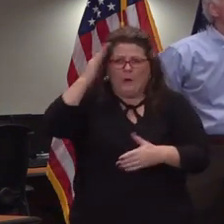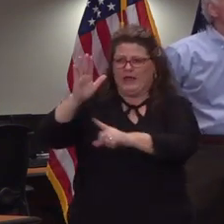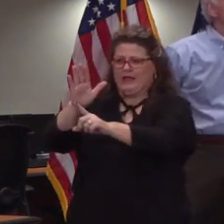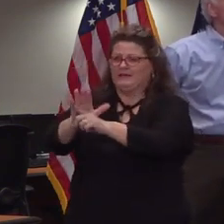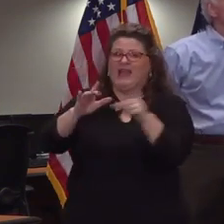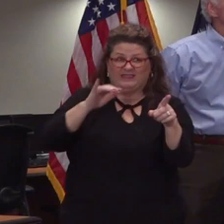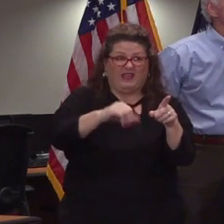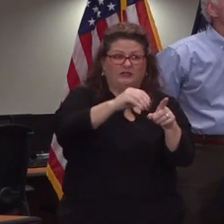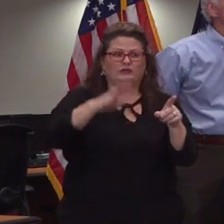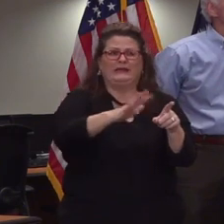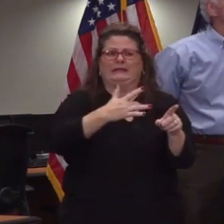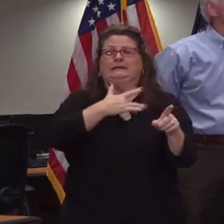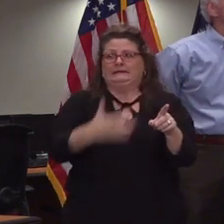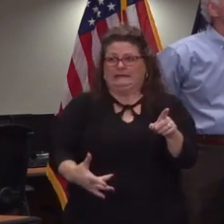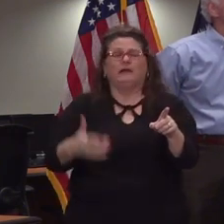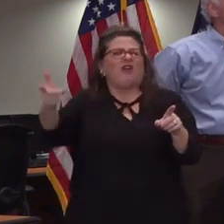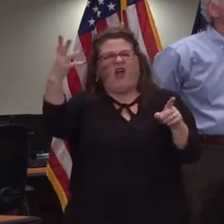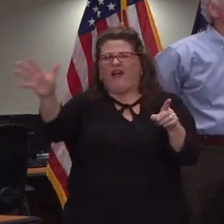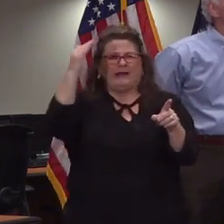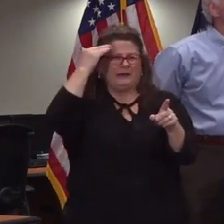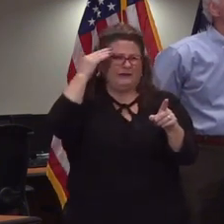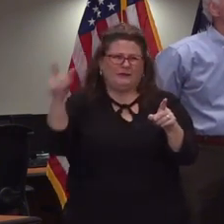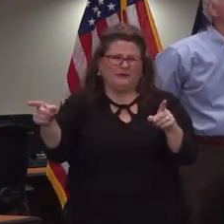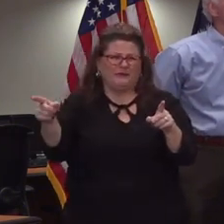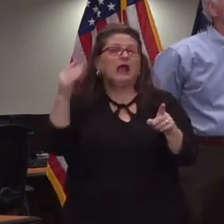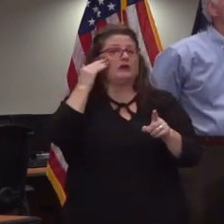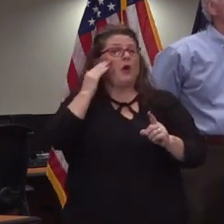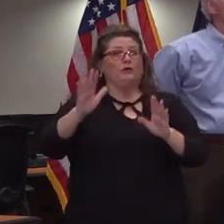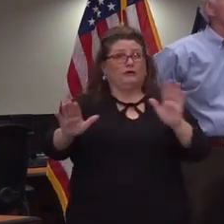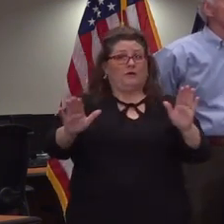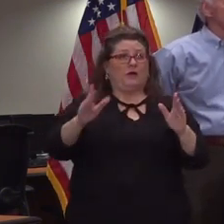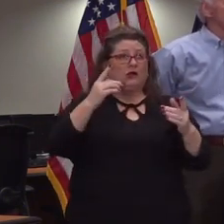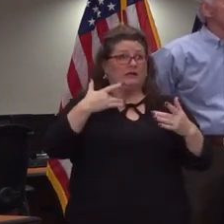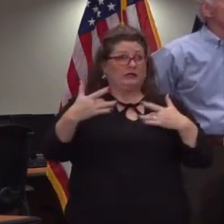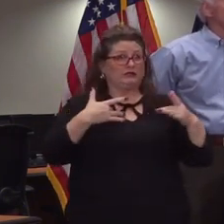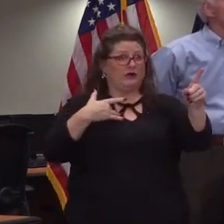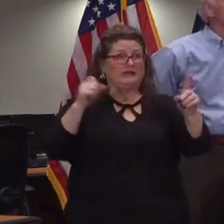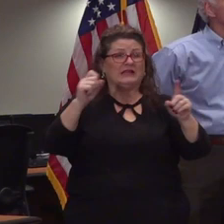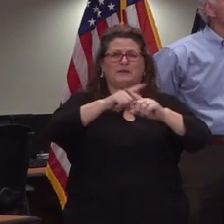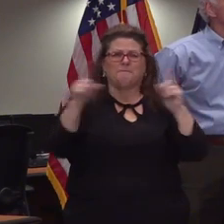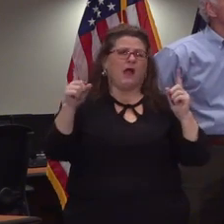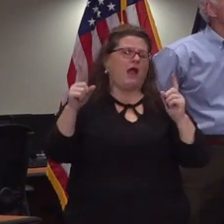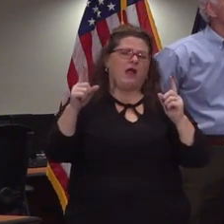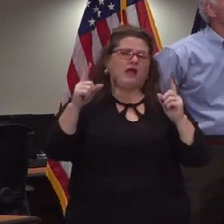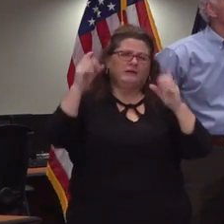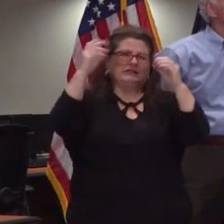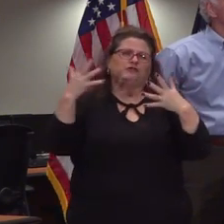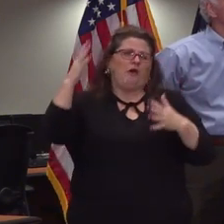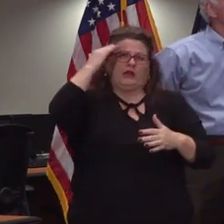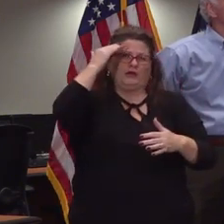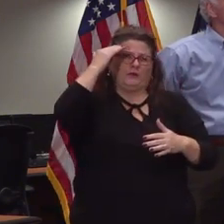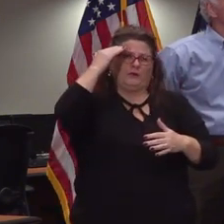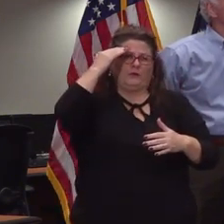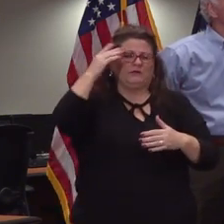students to help catch them up so i know we're all real concerned about it i feel very optimistic i think our students and our teachers are up